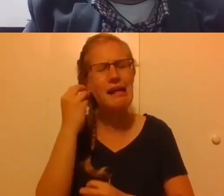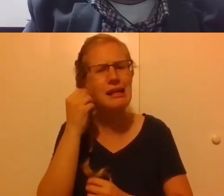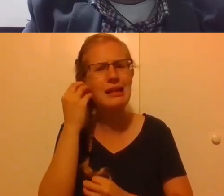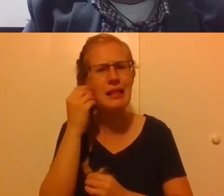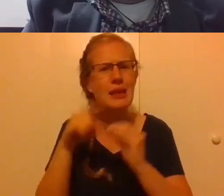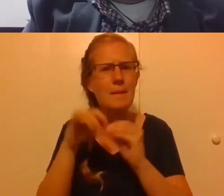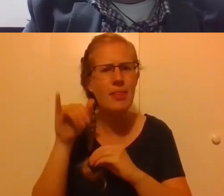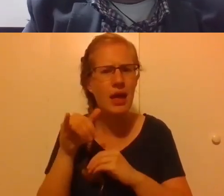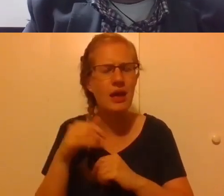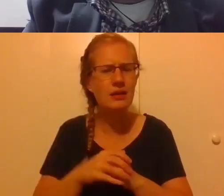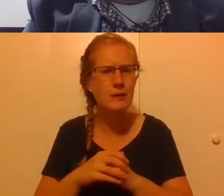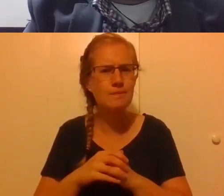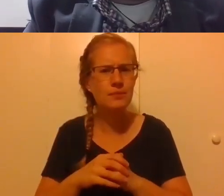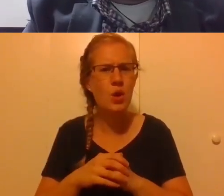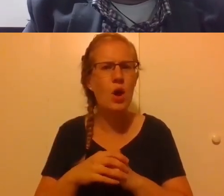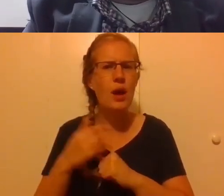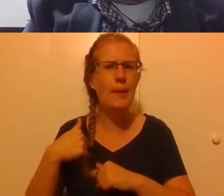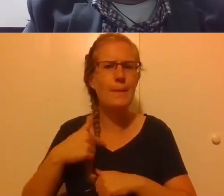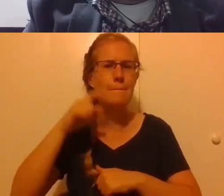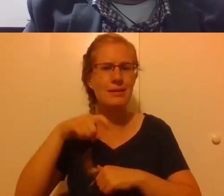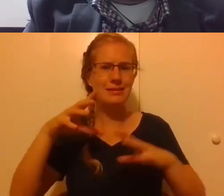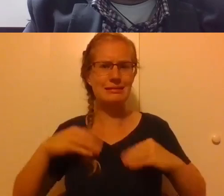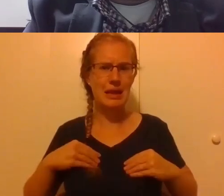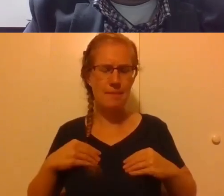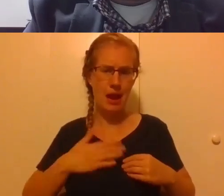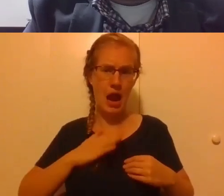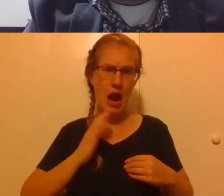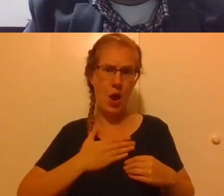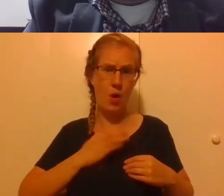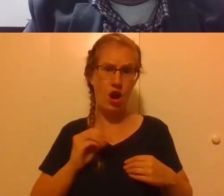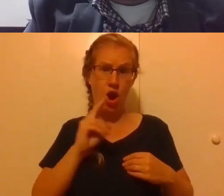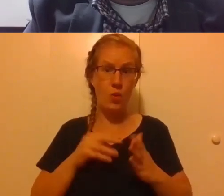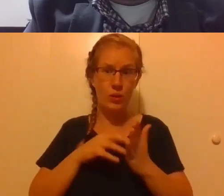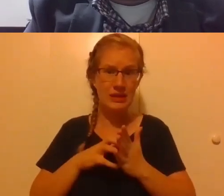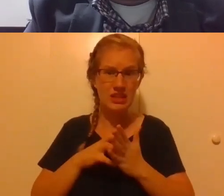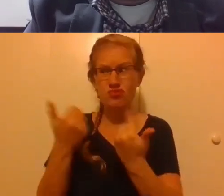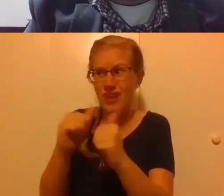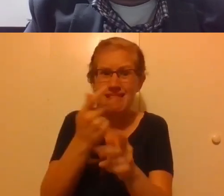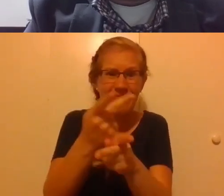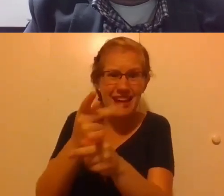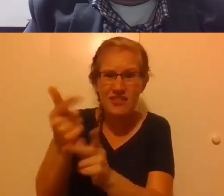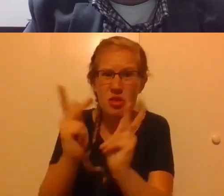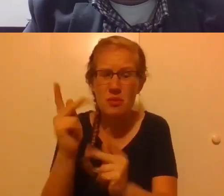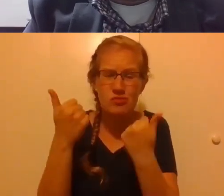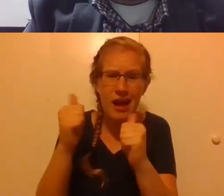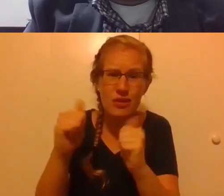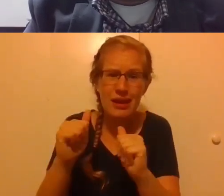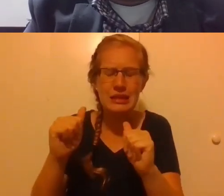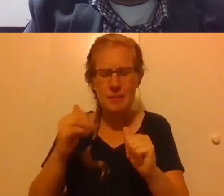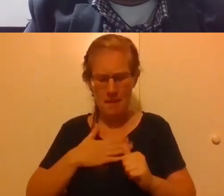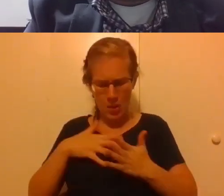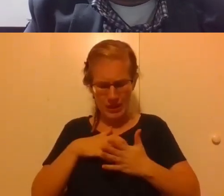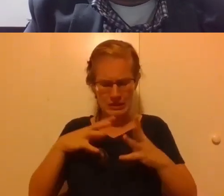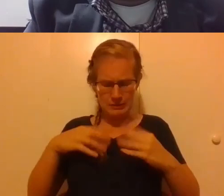And I think, you know, we need to accept our own weakness in our efforts to care for other people. So St. Paul said, I